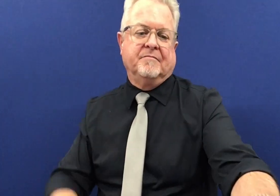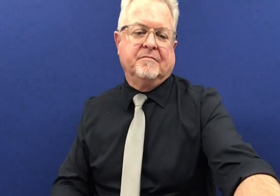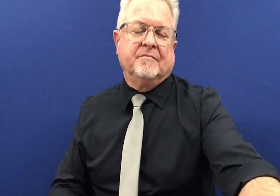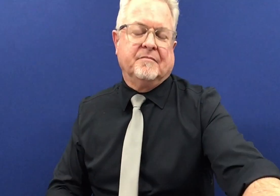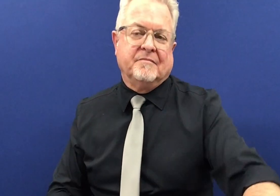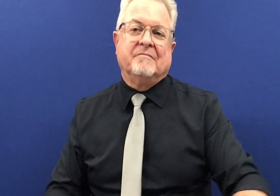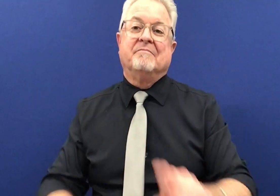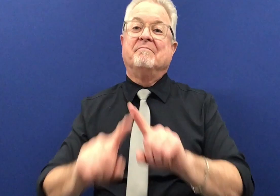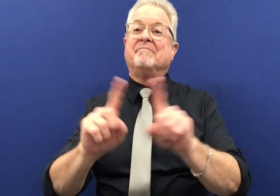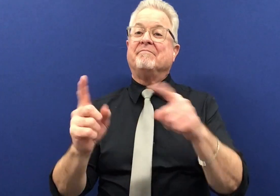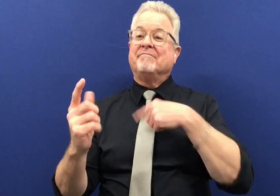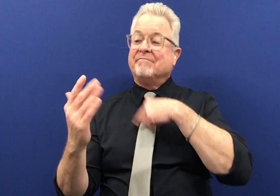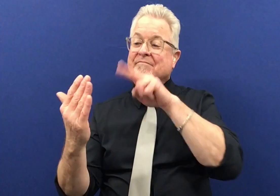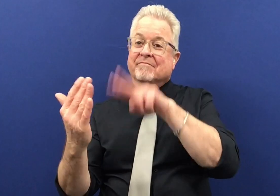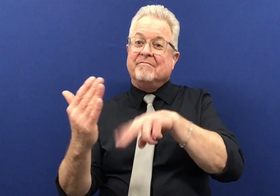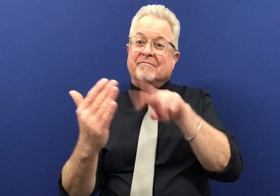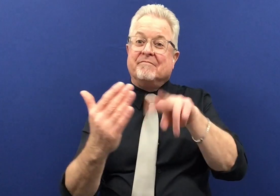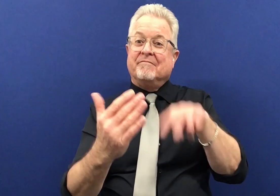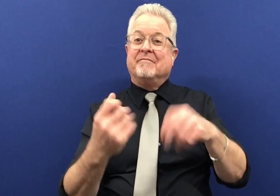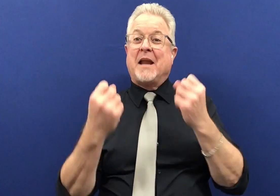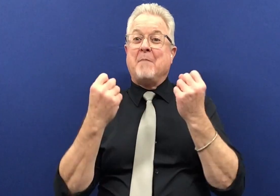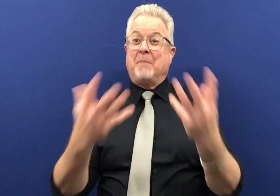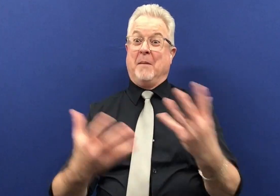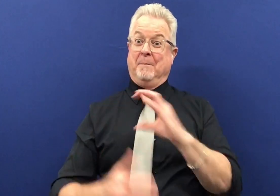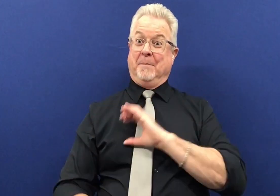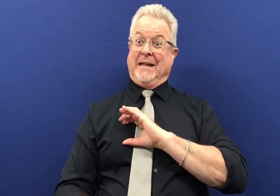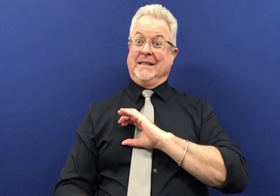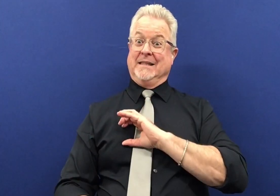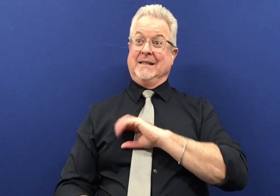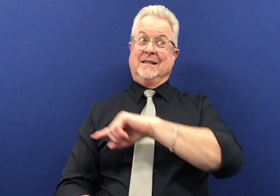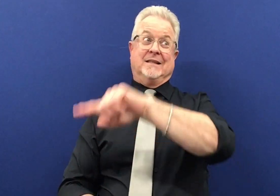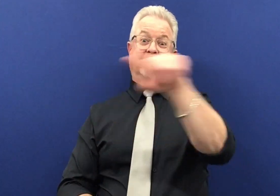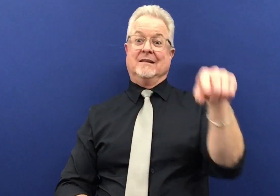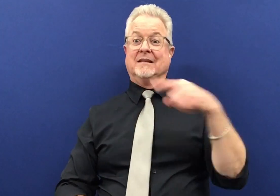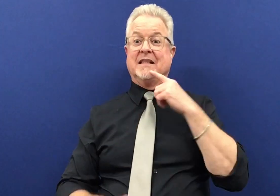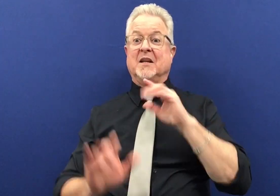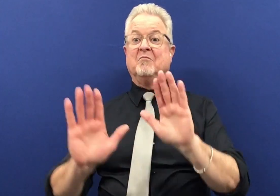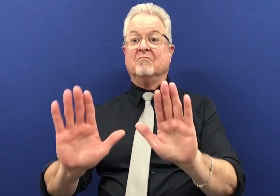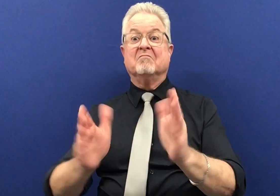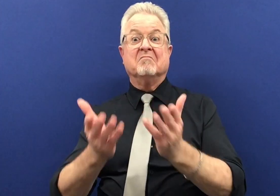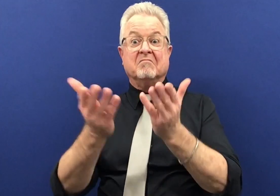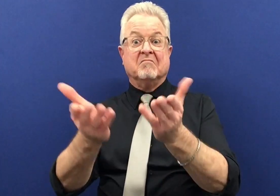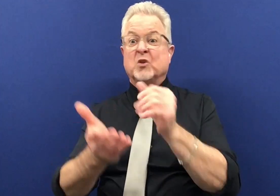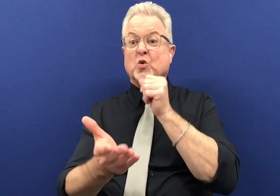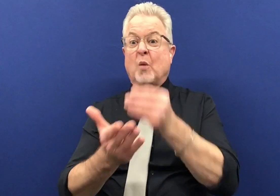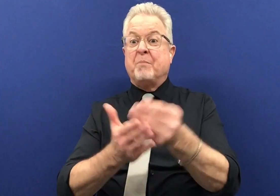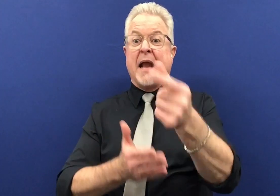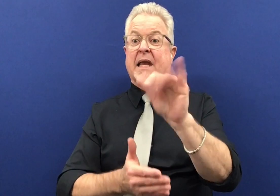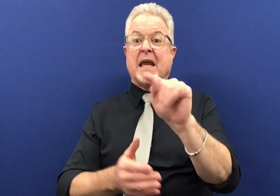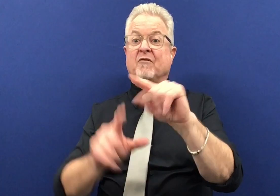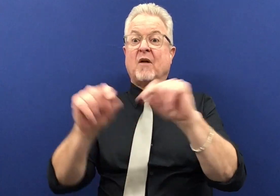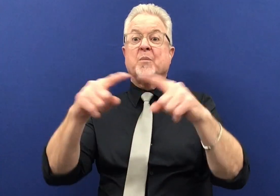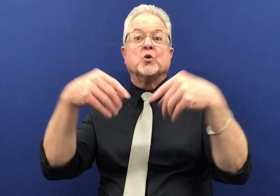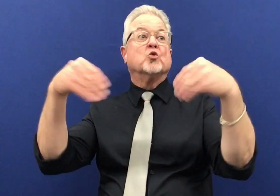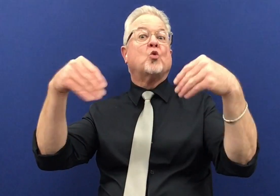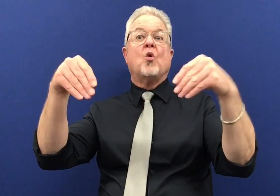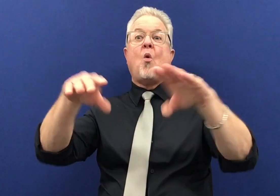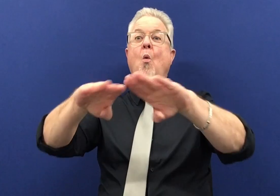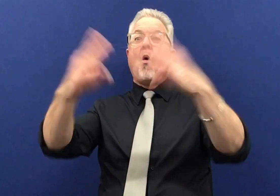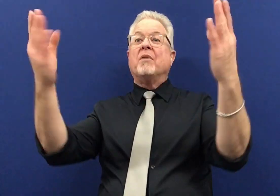so that's one suggestion and in reading a lot of police reports there are suggestions